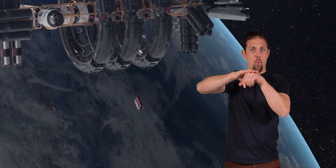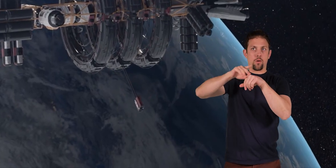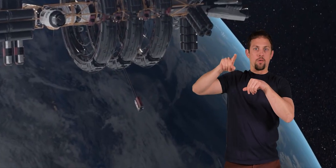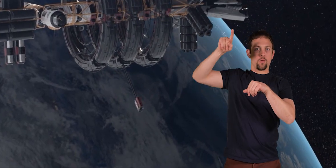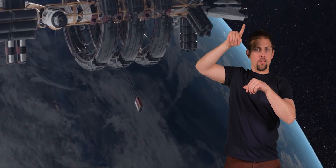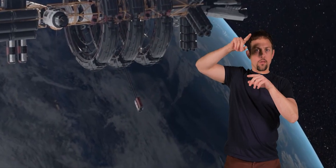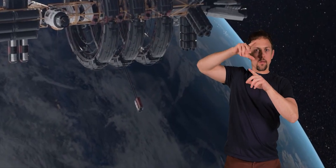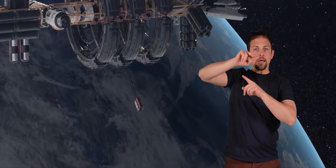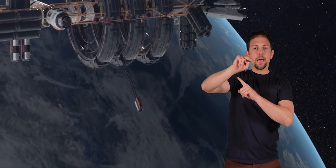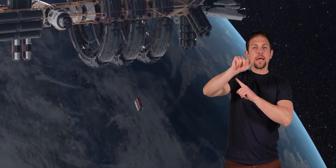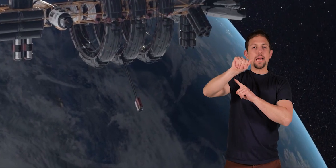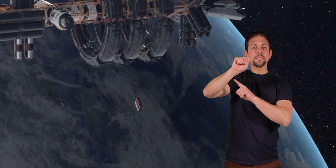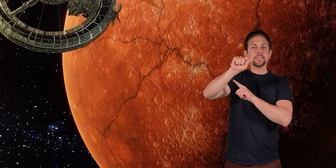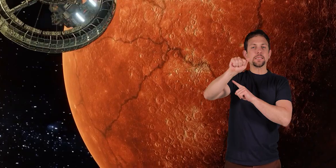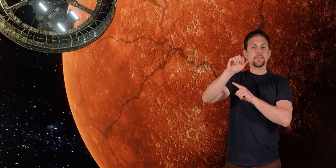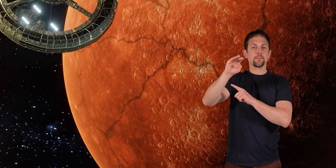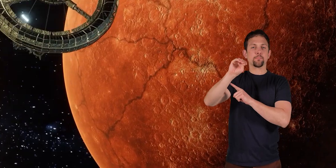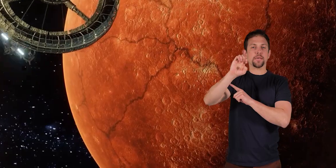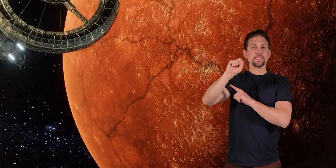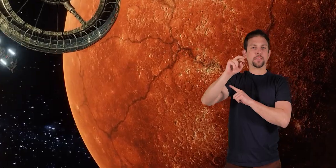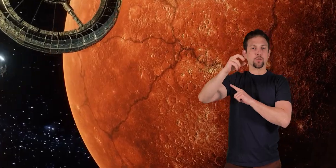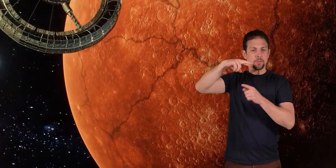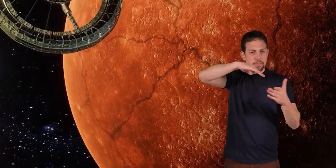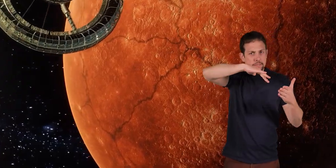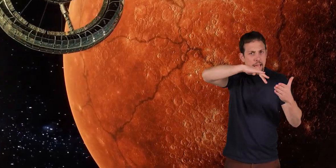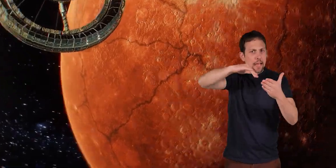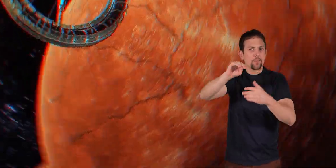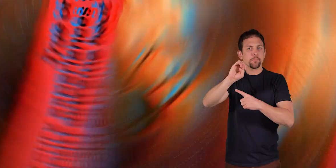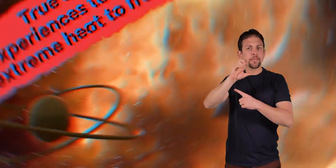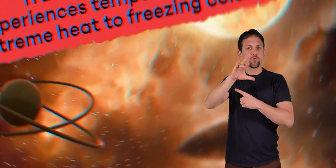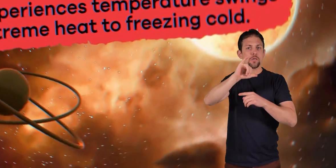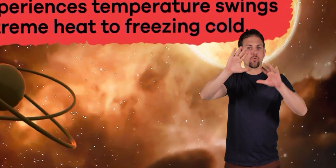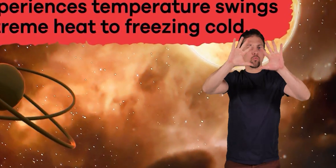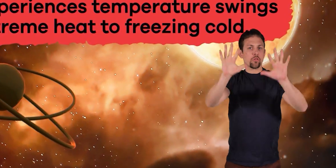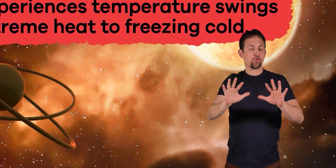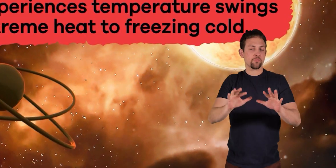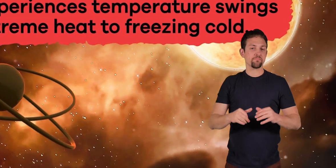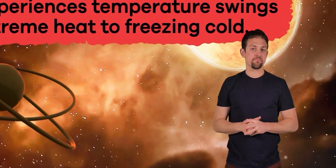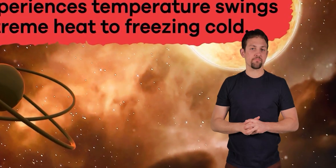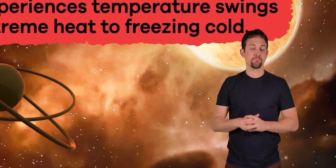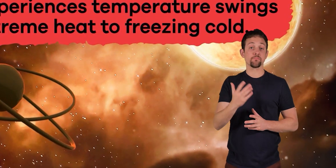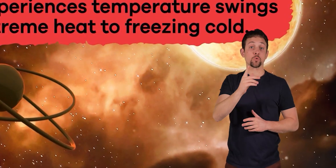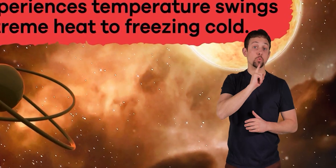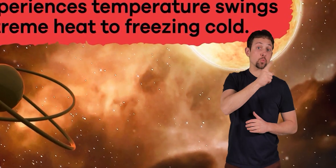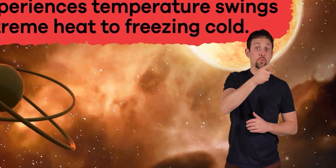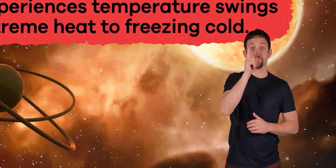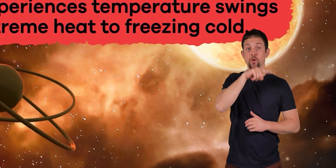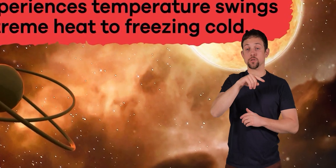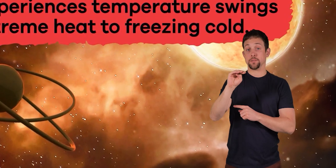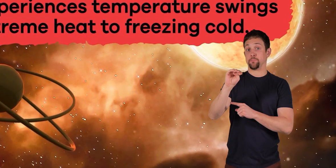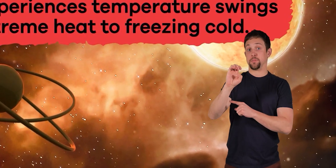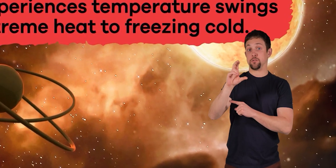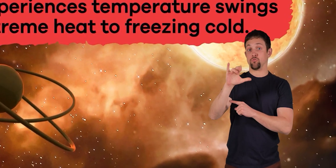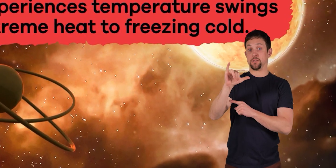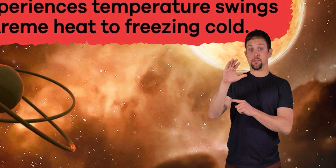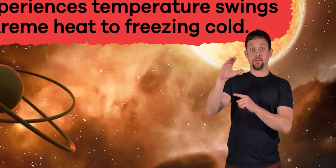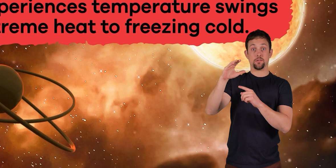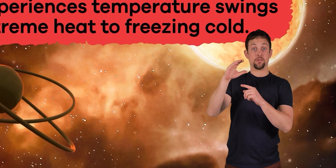like NASA's messenger to study Mercury's weather. True or false? Mercury experiences temperature